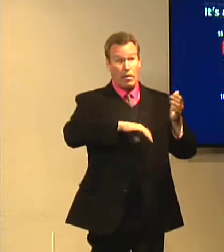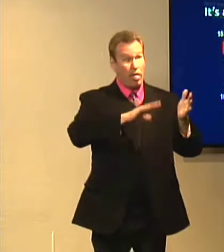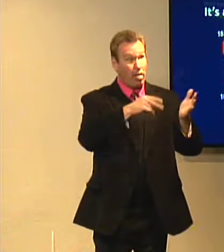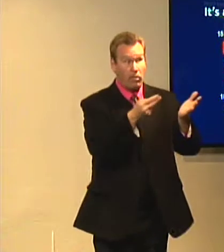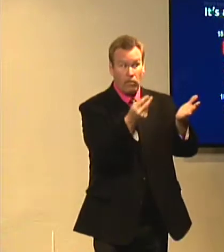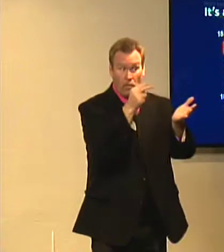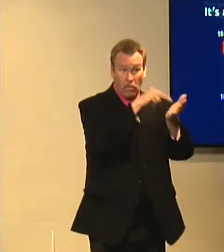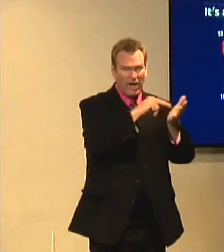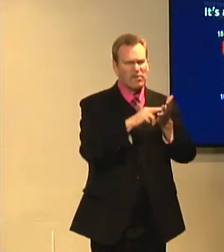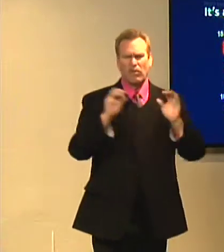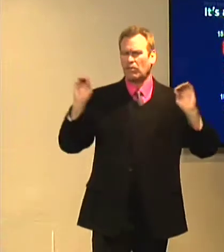So he says,